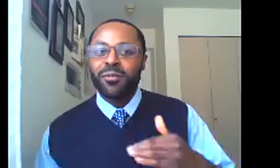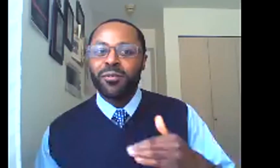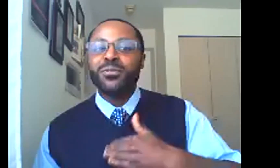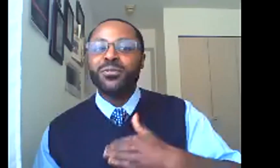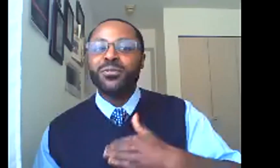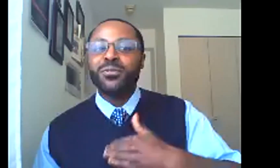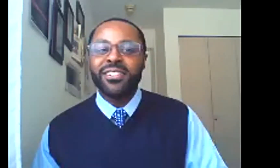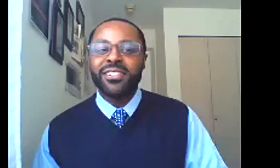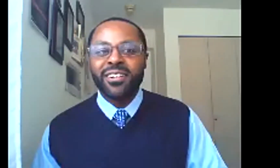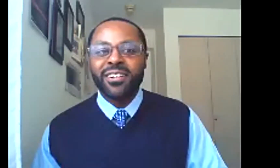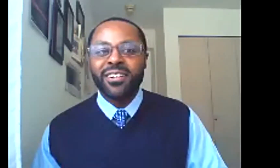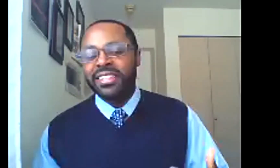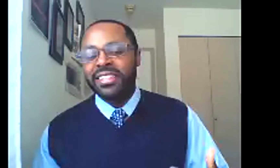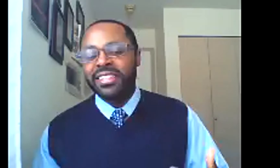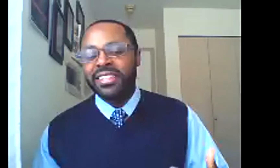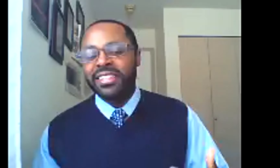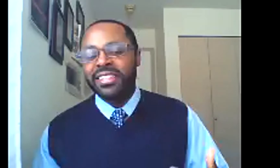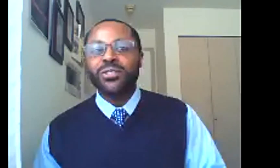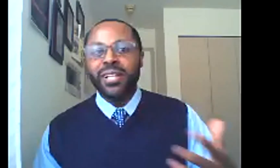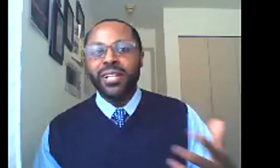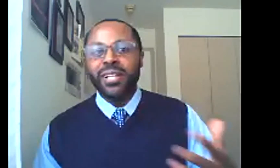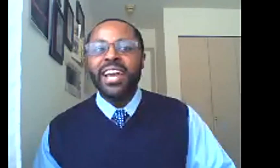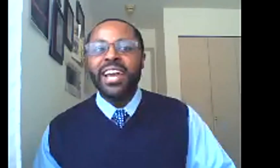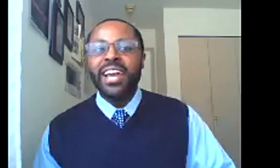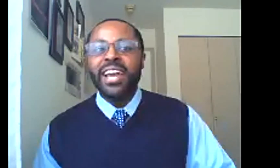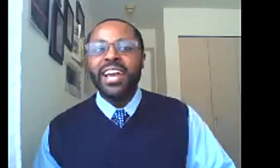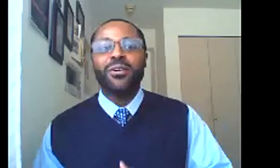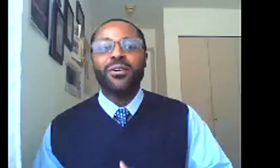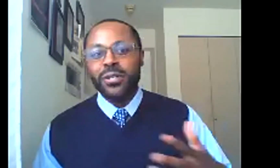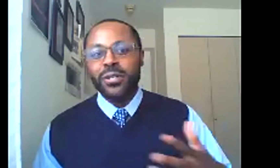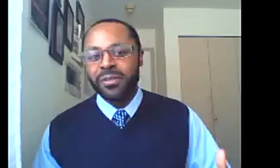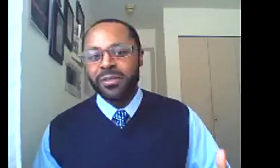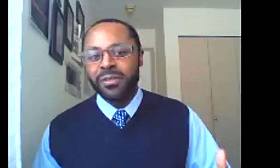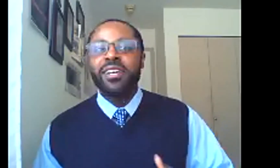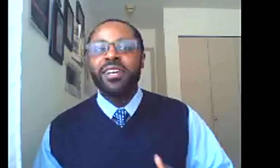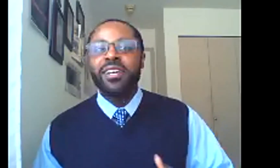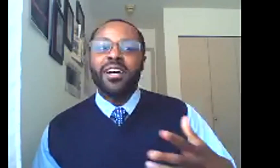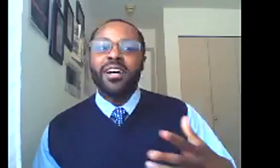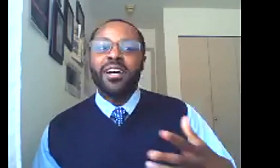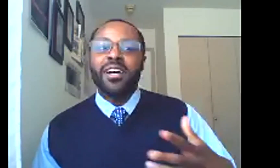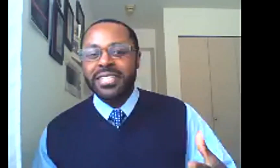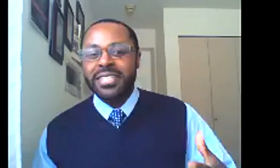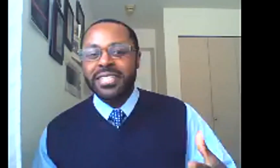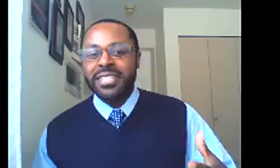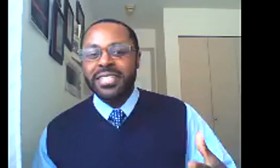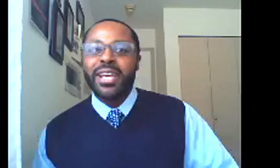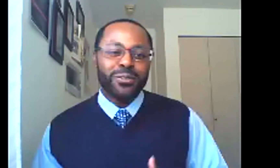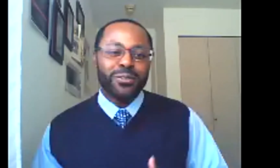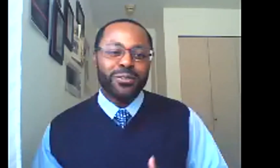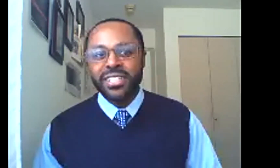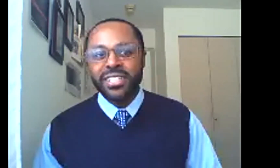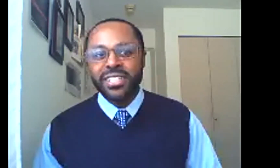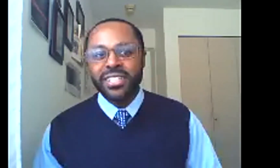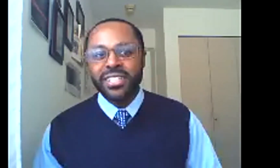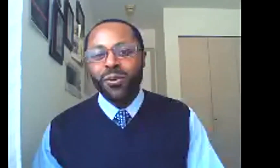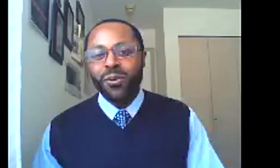course, we're still living through another era that's going to be playing out or going to be, uh, dismantled or